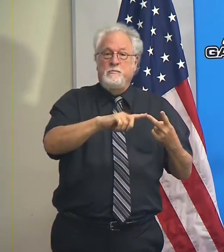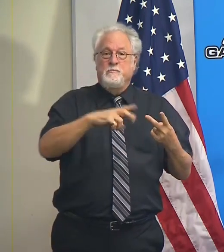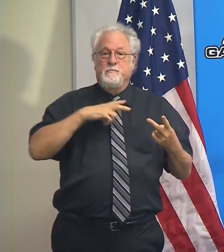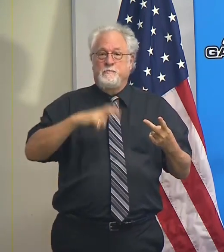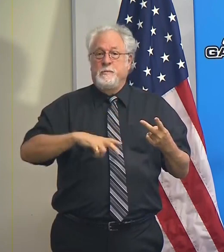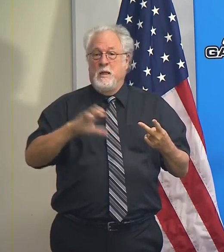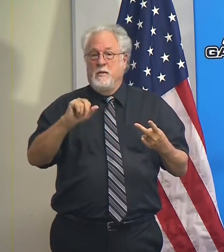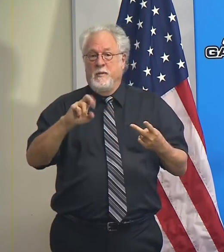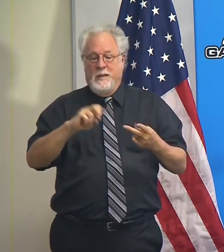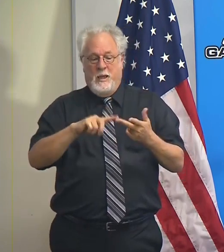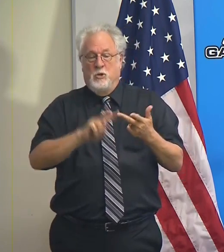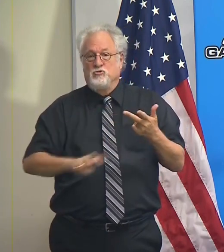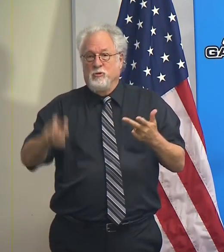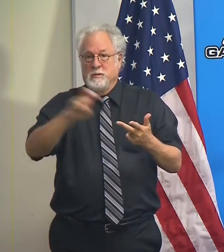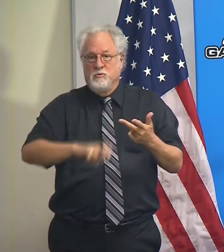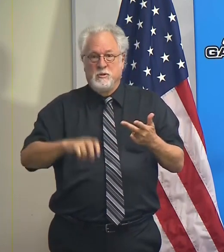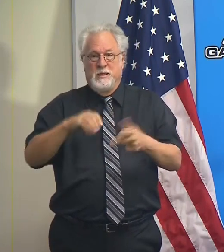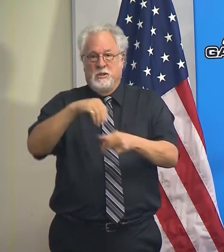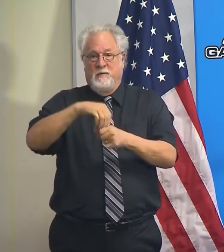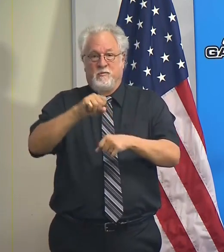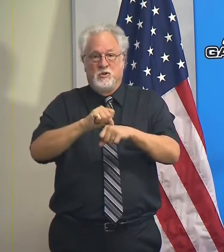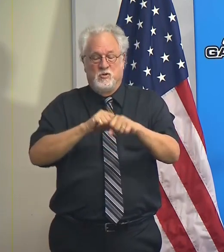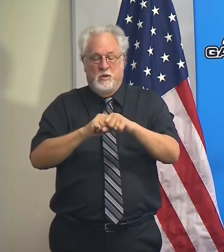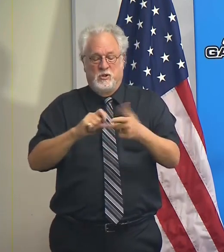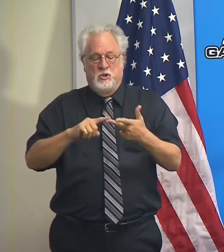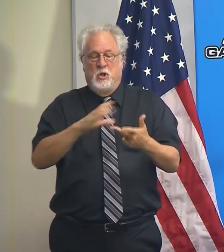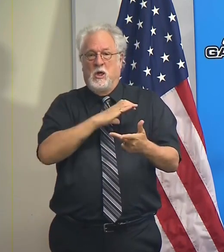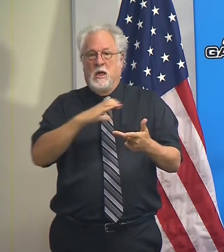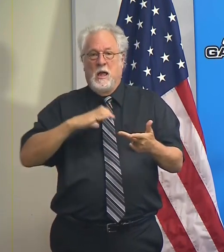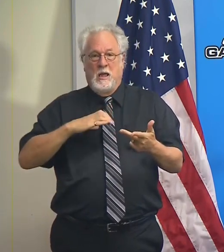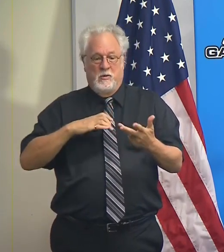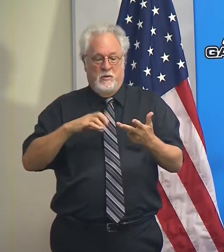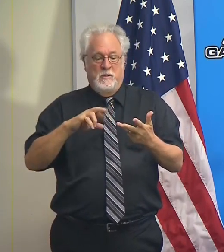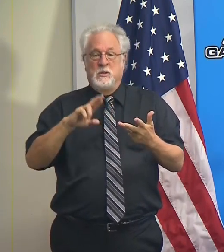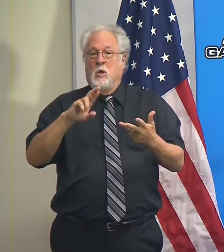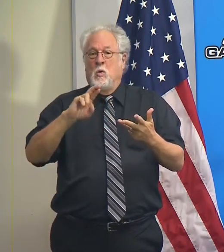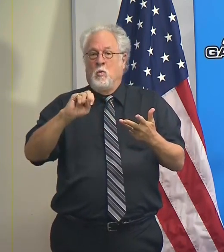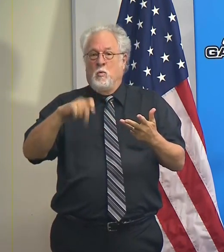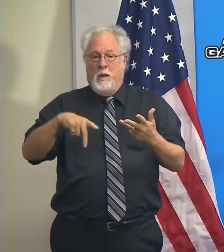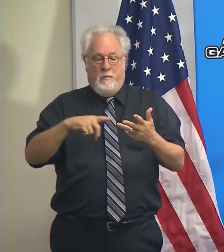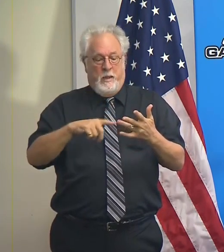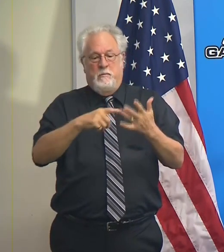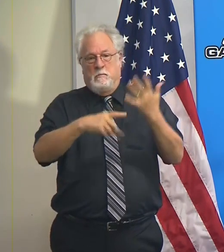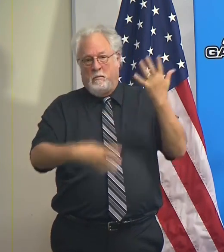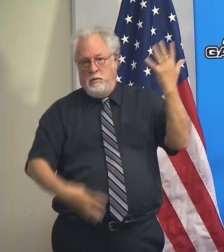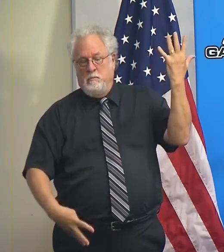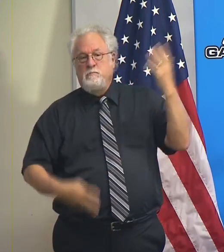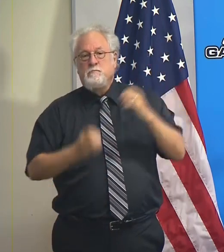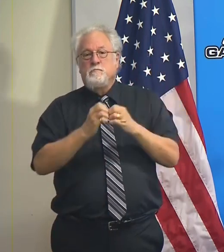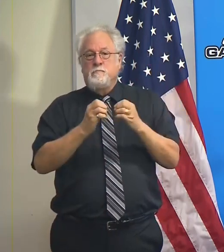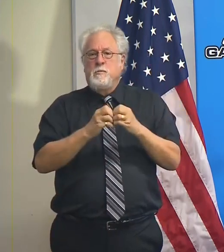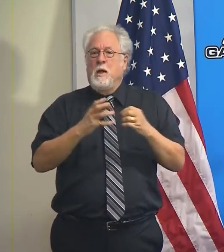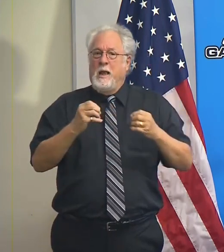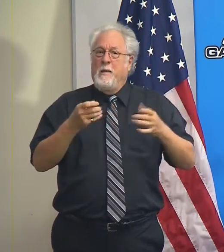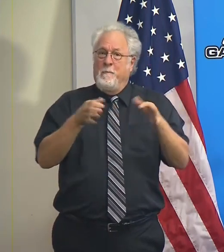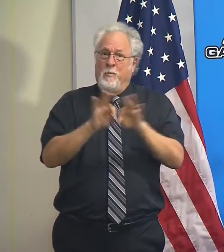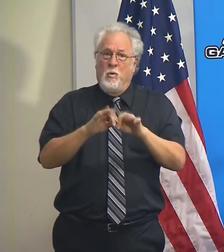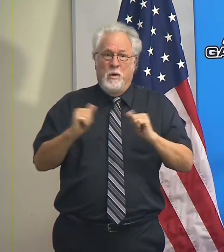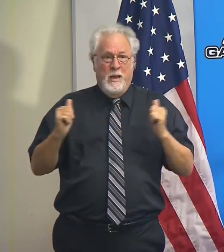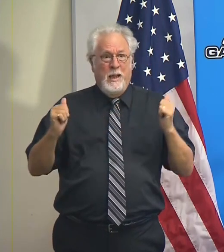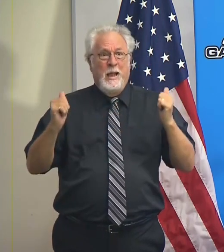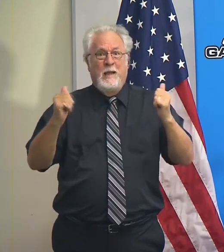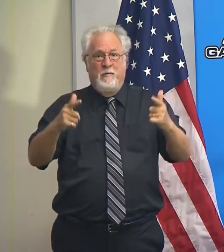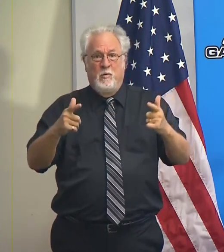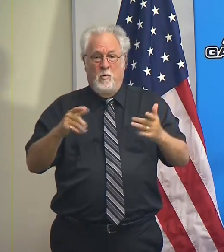health care, transportation infrastructure, congressional representation, and so much more. And it's important that everyone